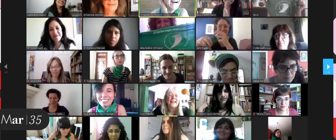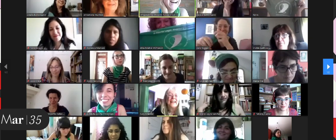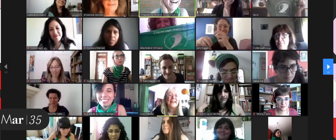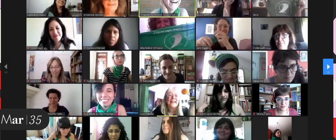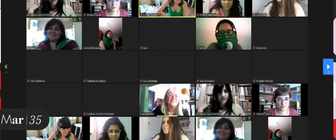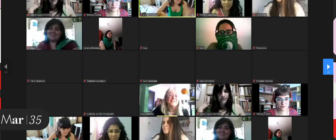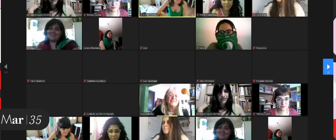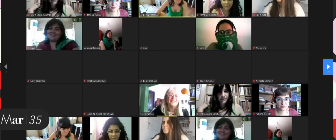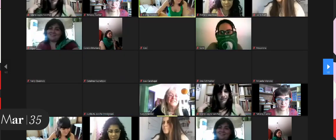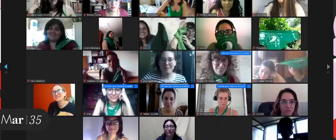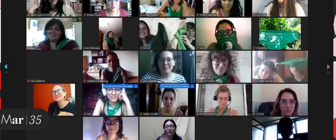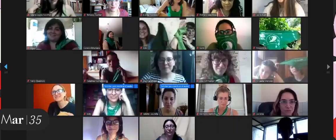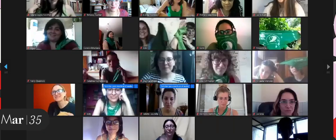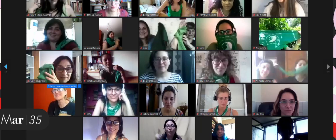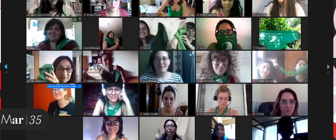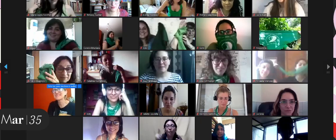to Mar del Plata